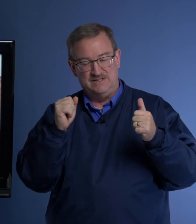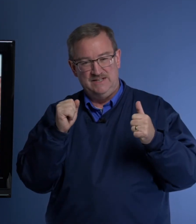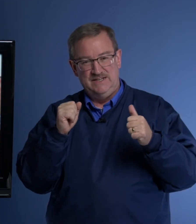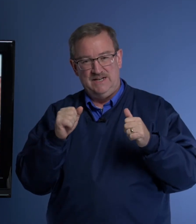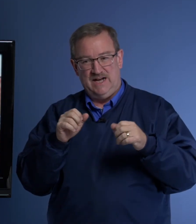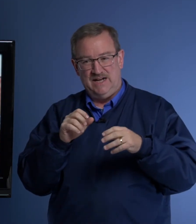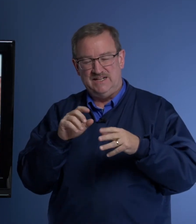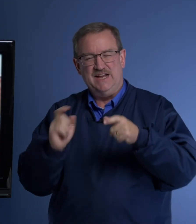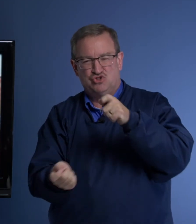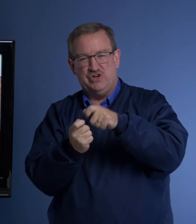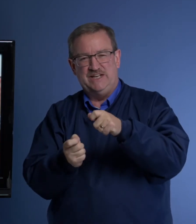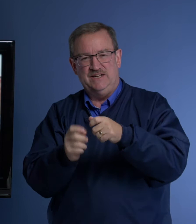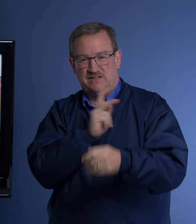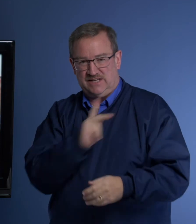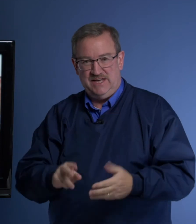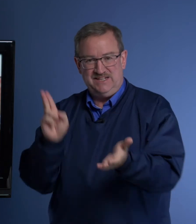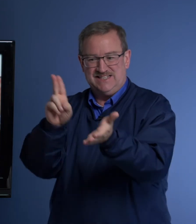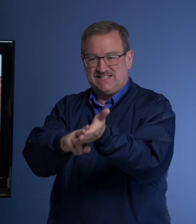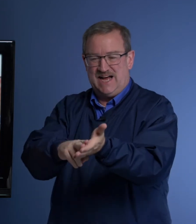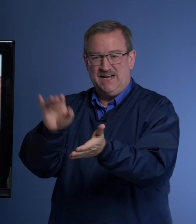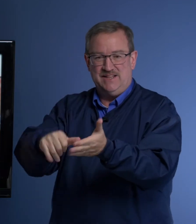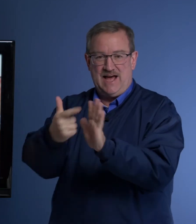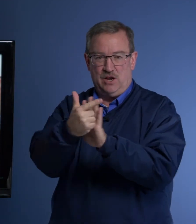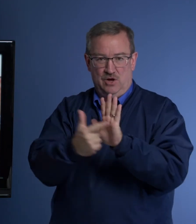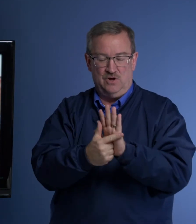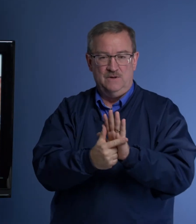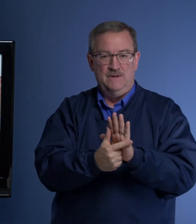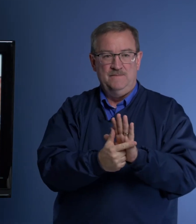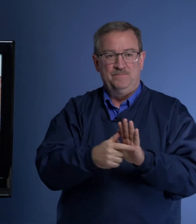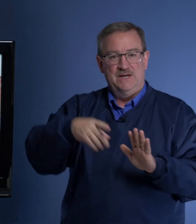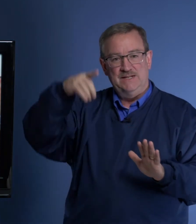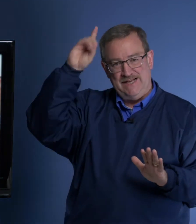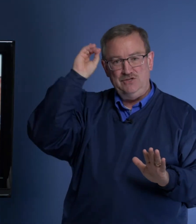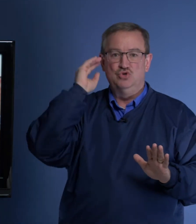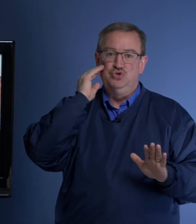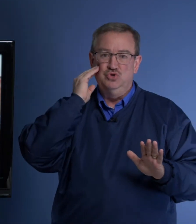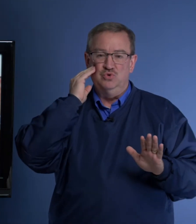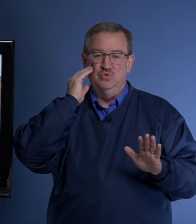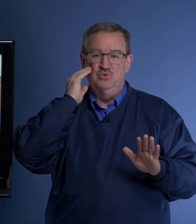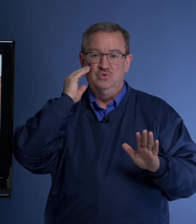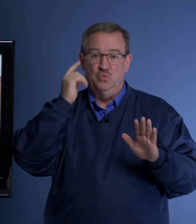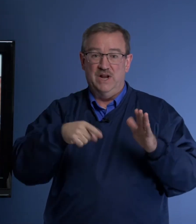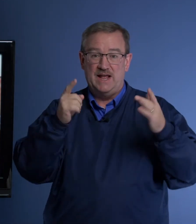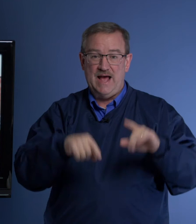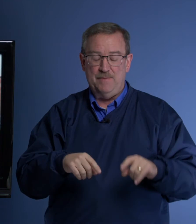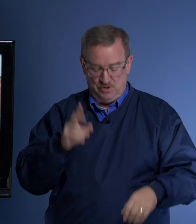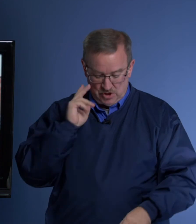kind of tricking the king to sign that law. Daniel knew what had happened. Look,